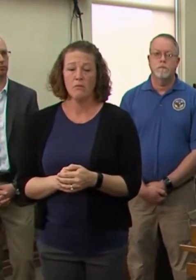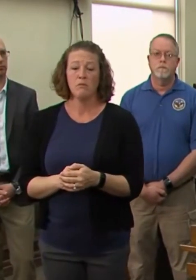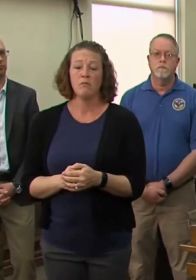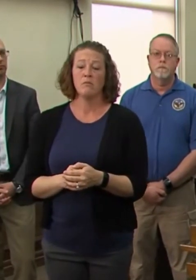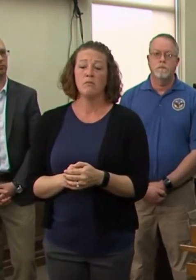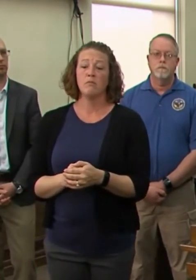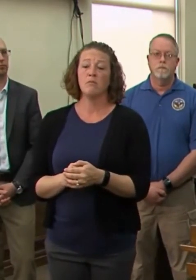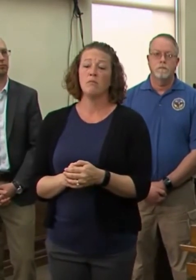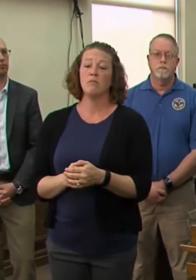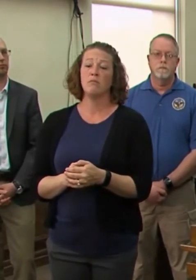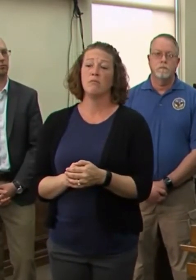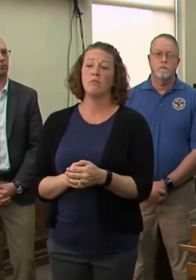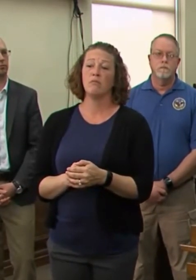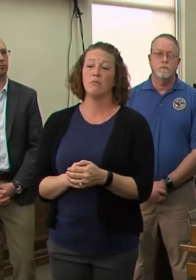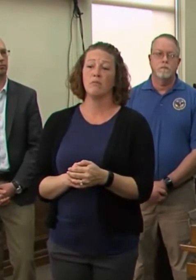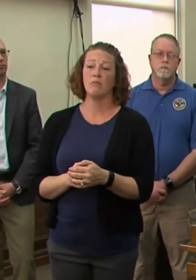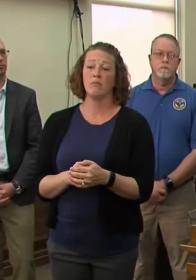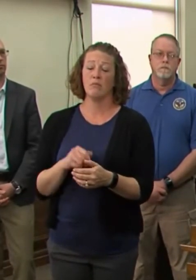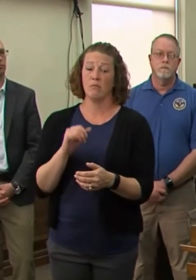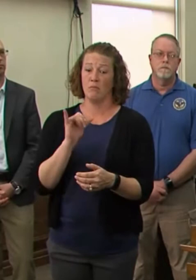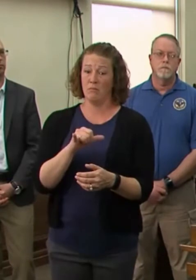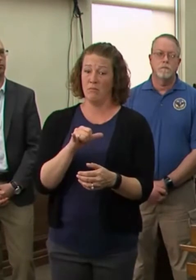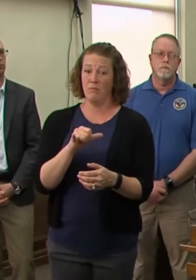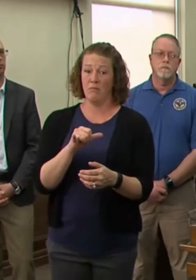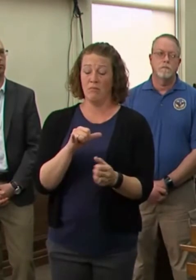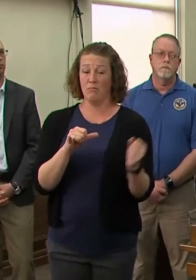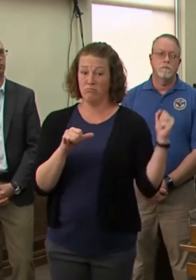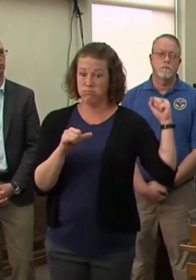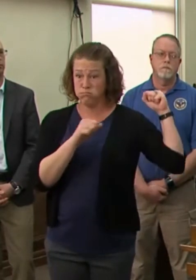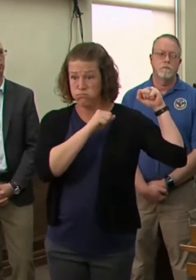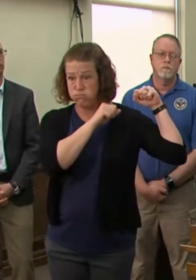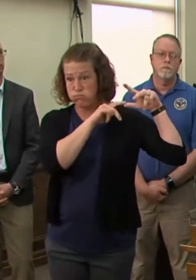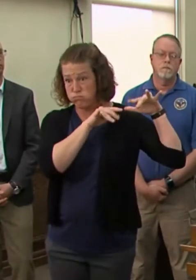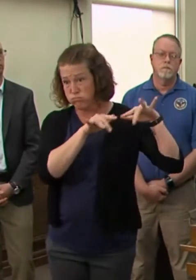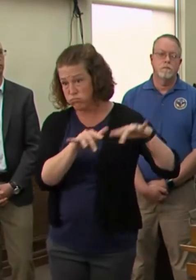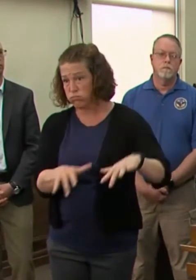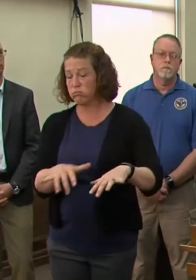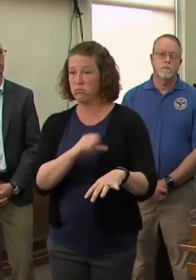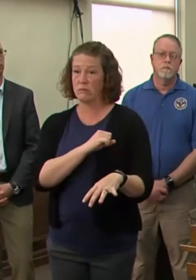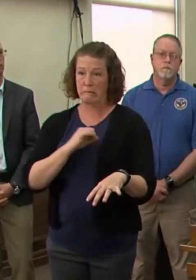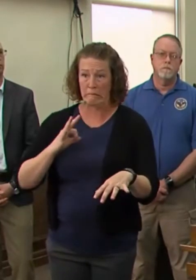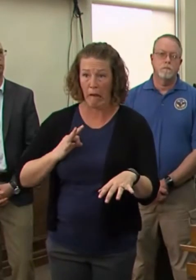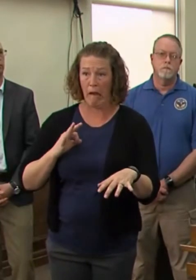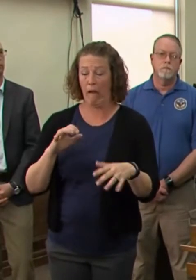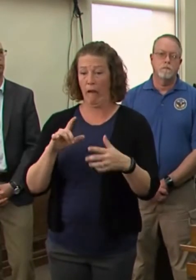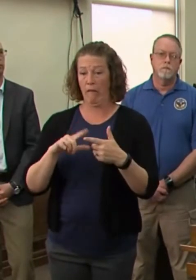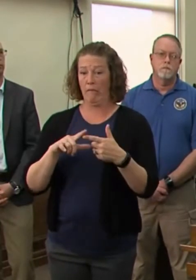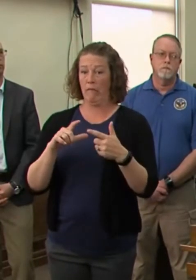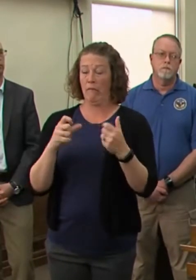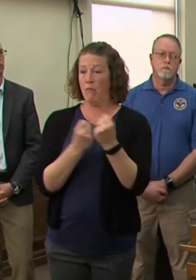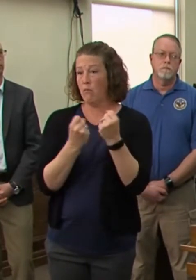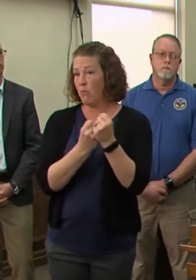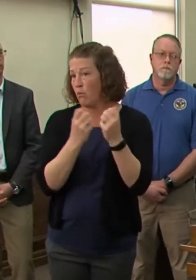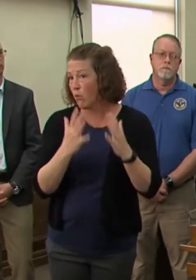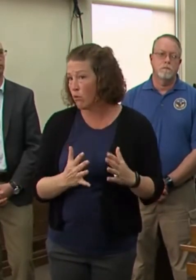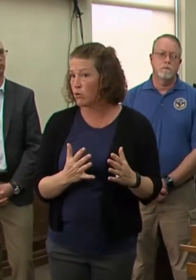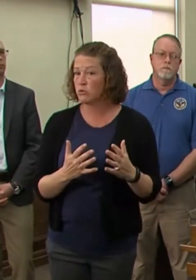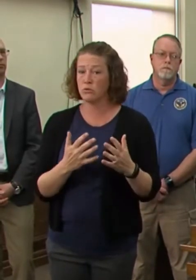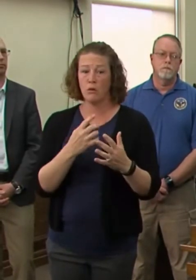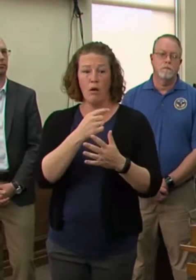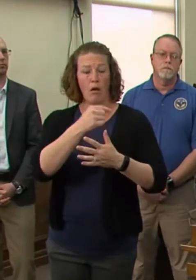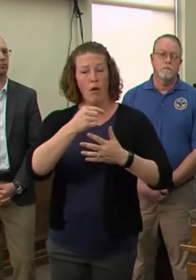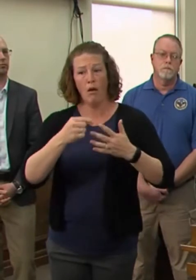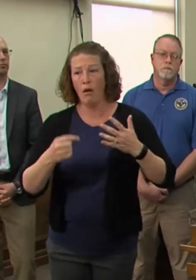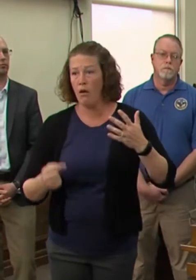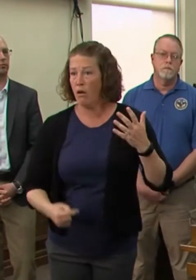But it also includes lobbyists and other people and staff people, the many staff people who work in the Capitol. So it